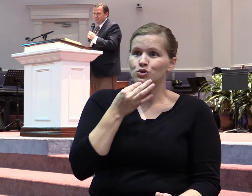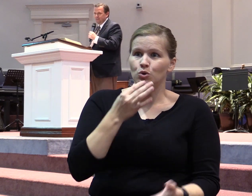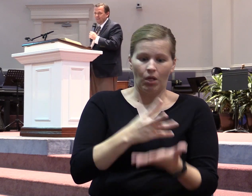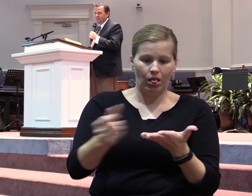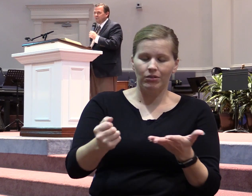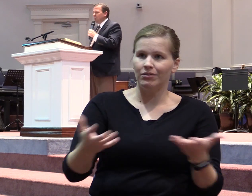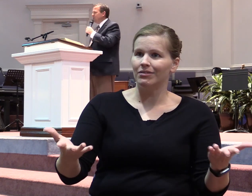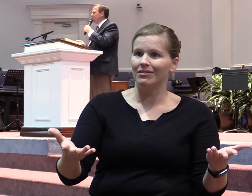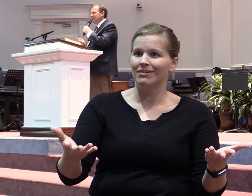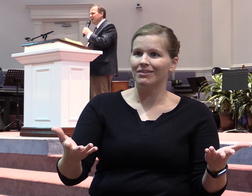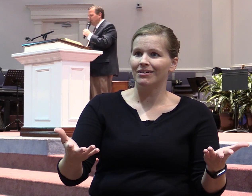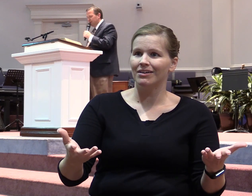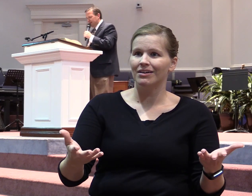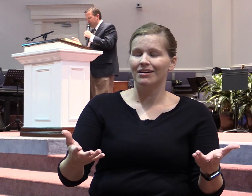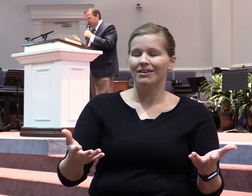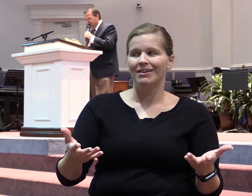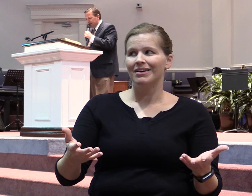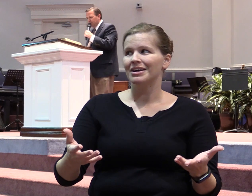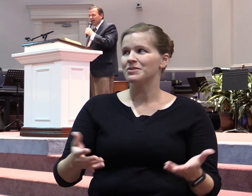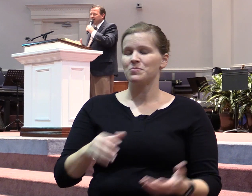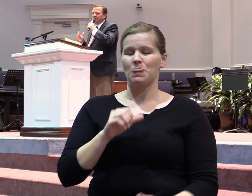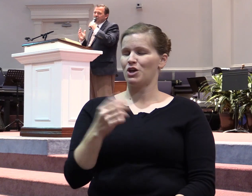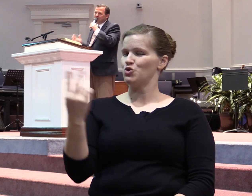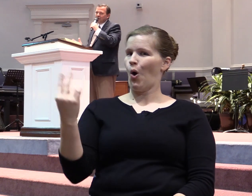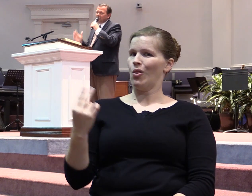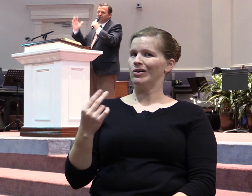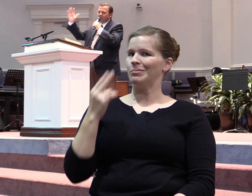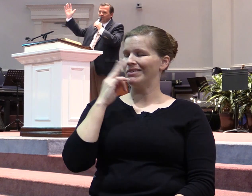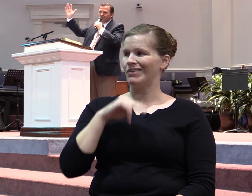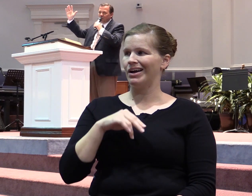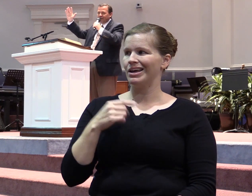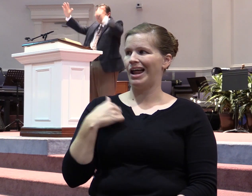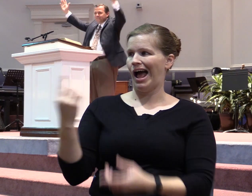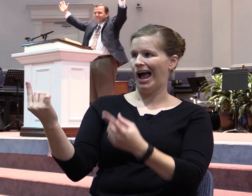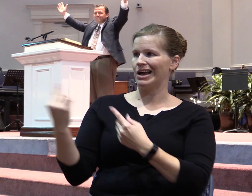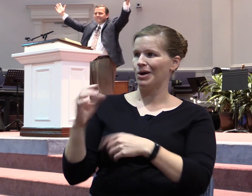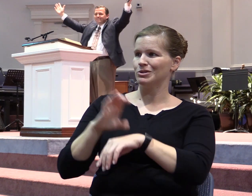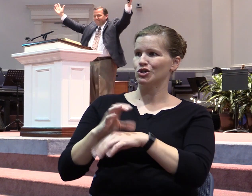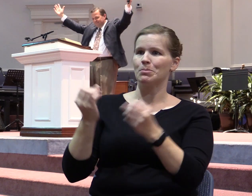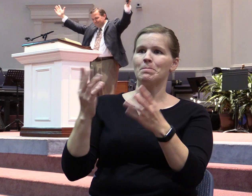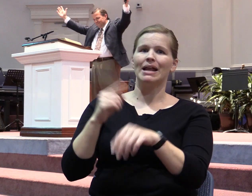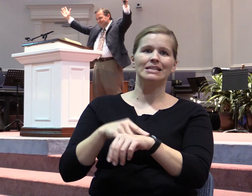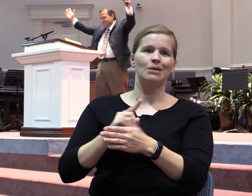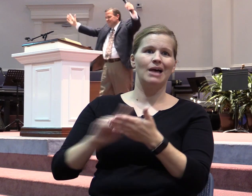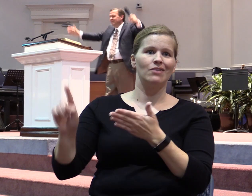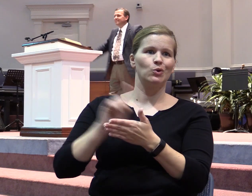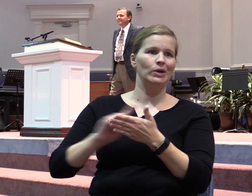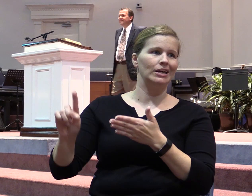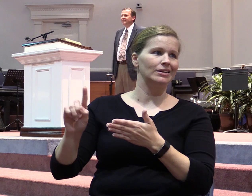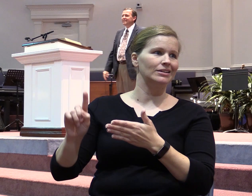don't you dare look at me funny when I come to church several times a week? Amen. That's